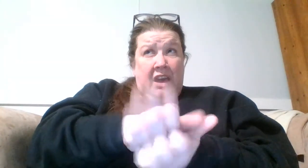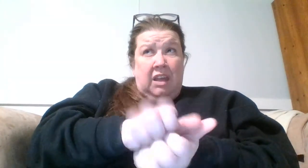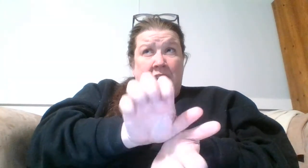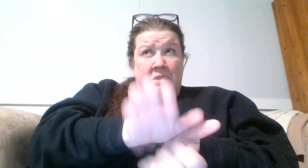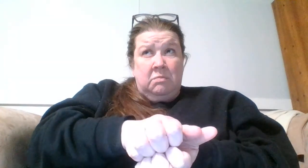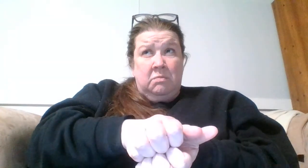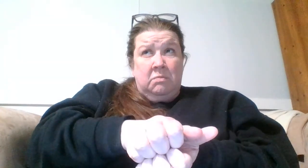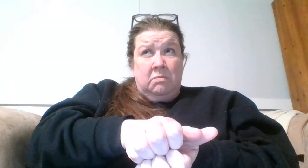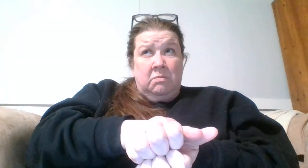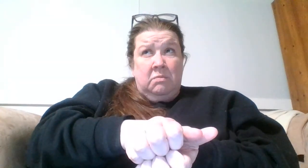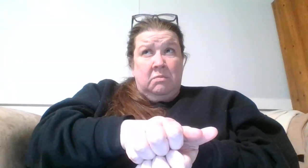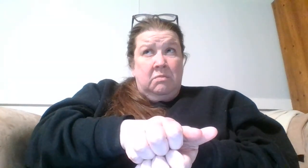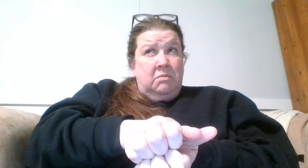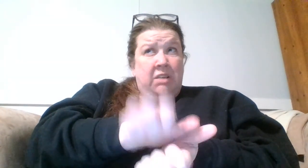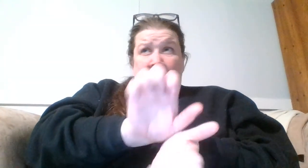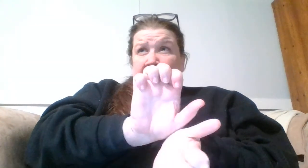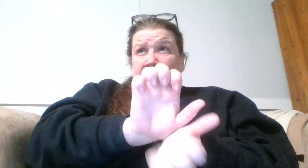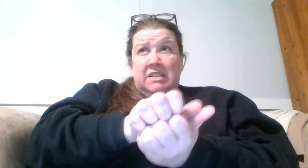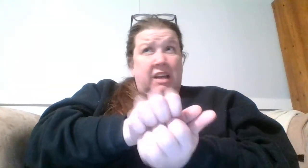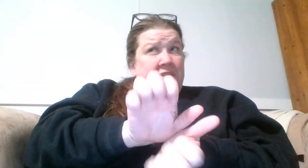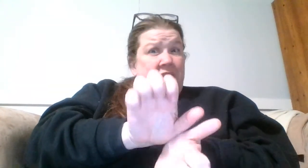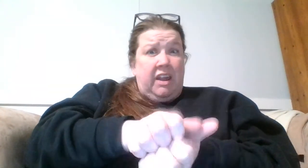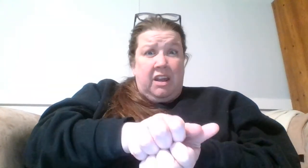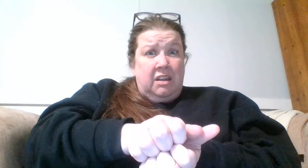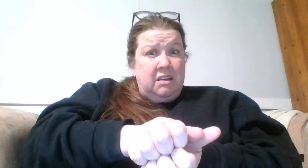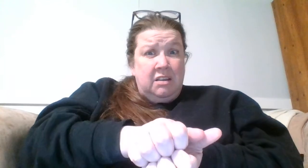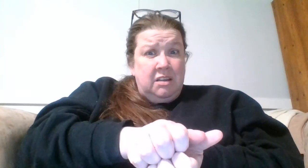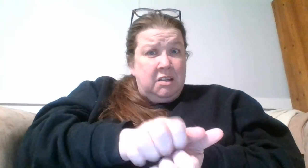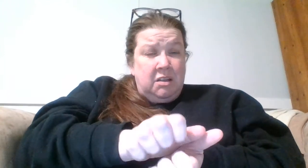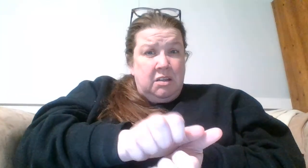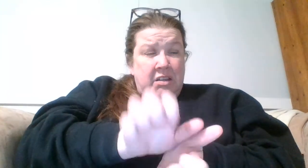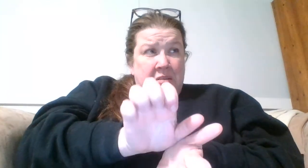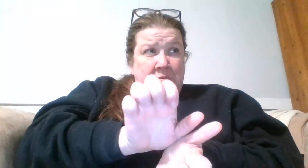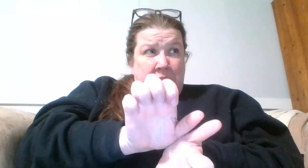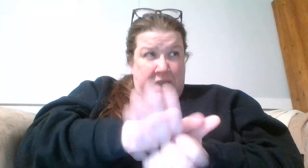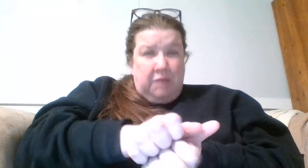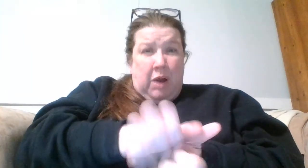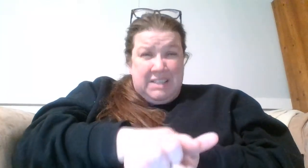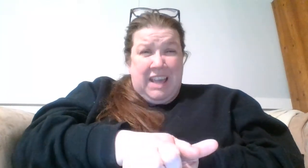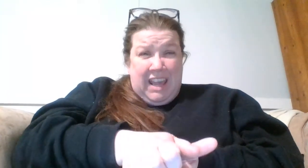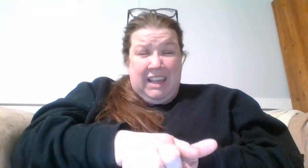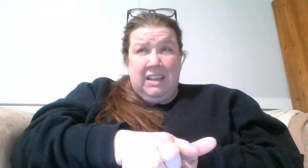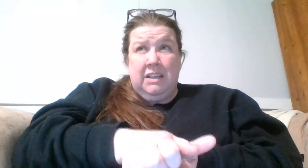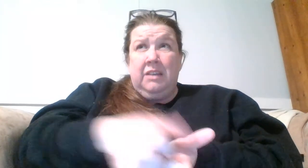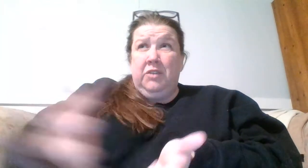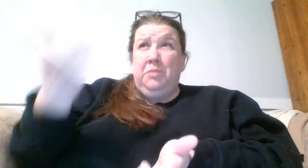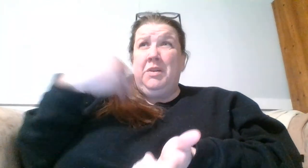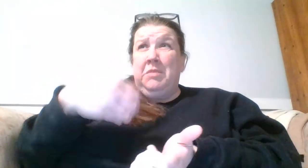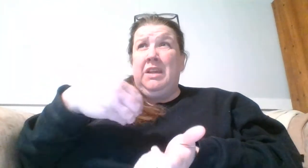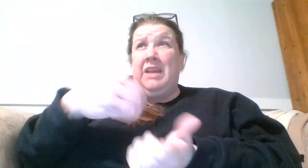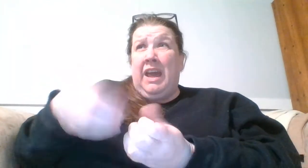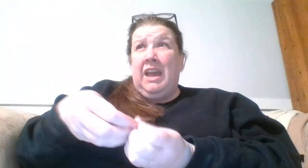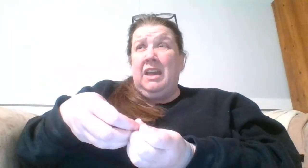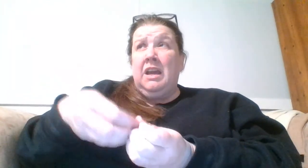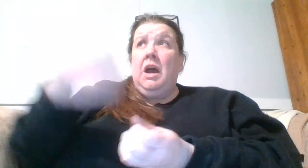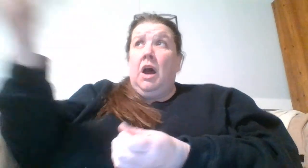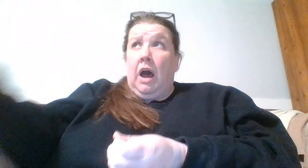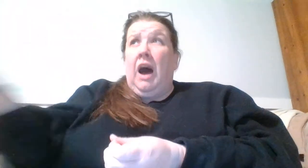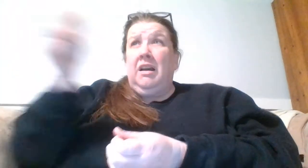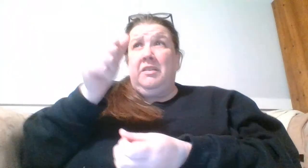that's not the sign for hay. But he wants hay. If you bring me the hay, I'll give